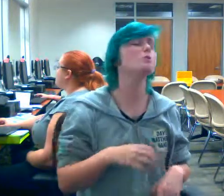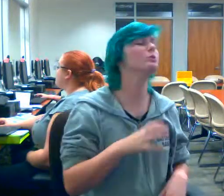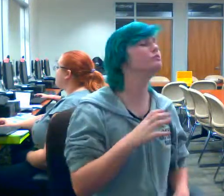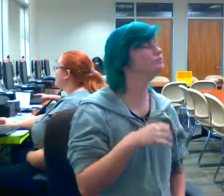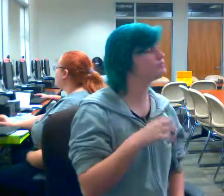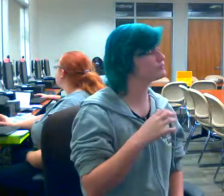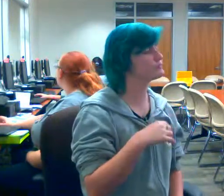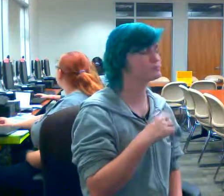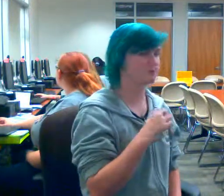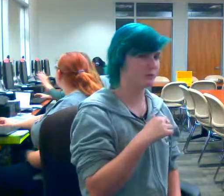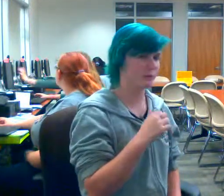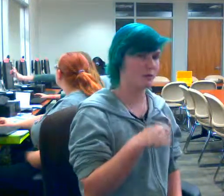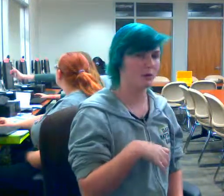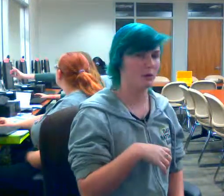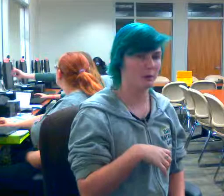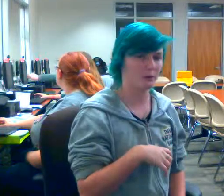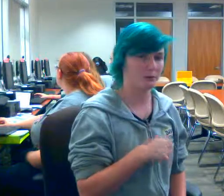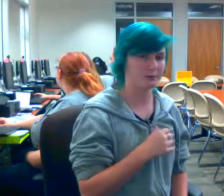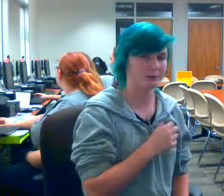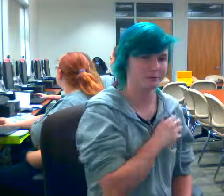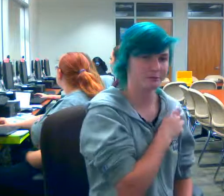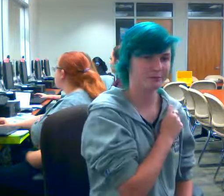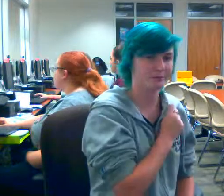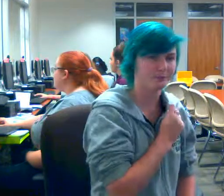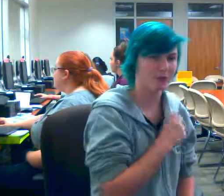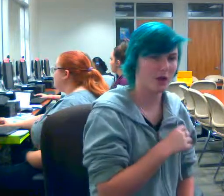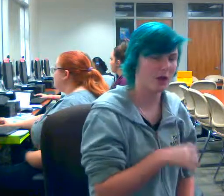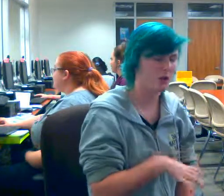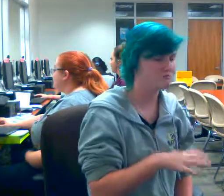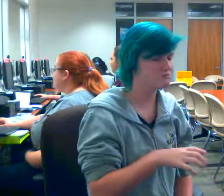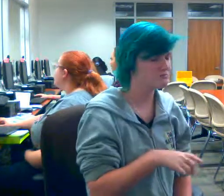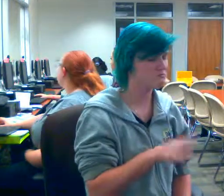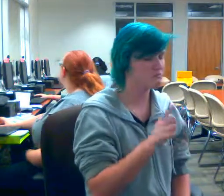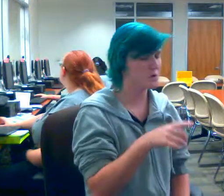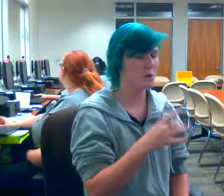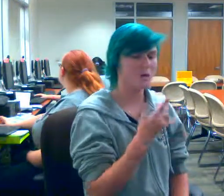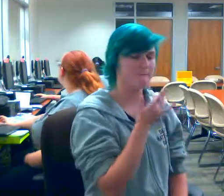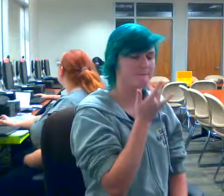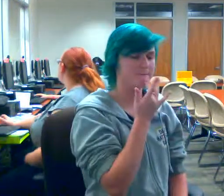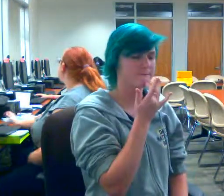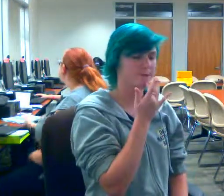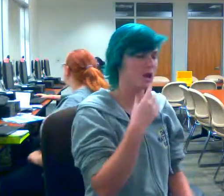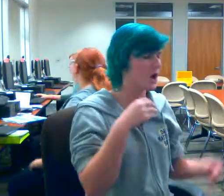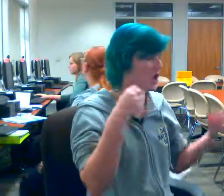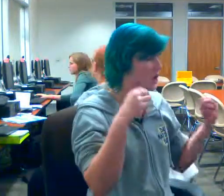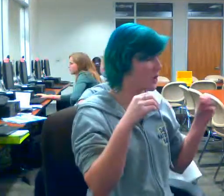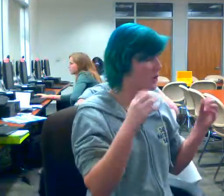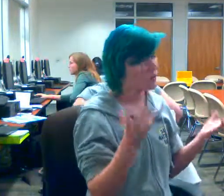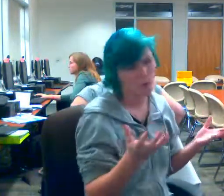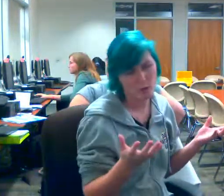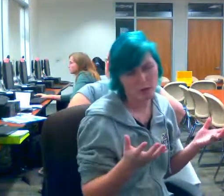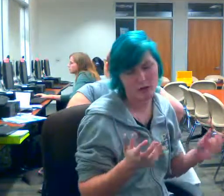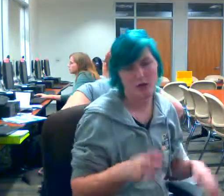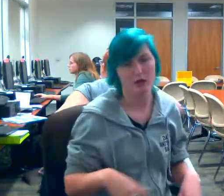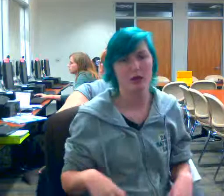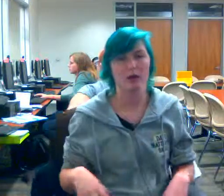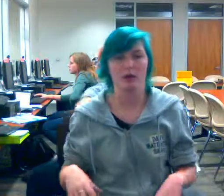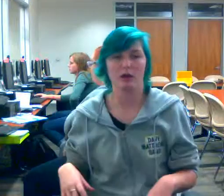closest time. The closest time. What's the closest time? What's It's in military time. Oh. No